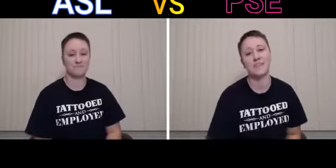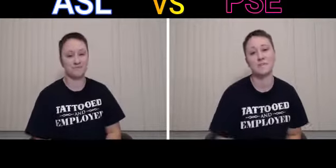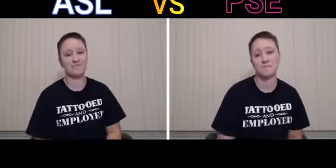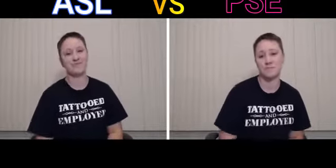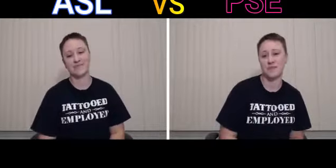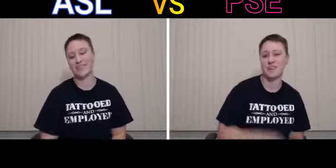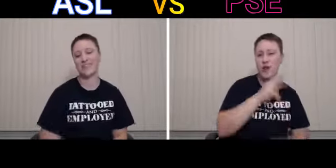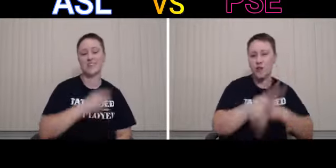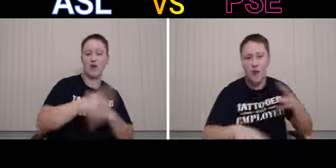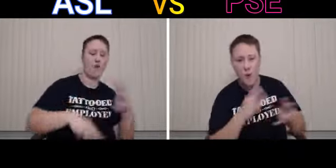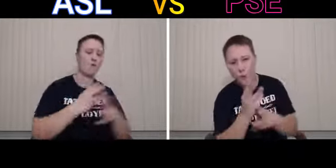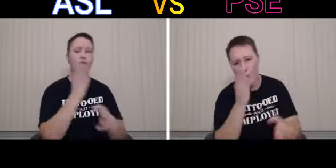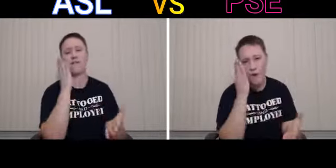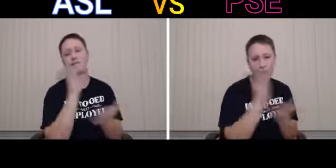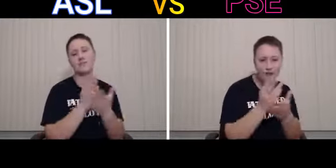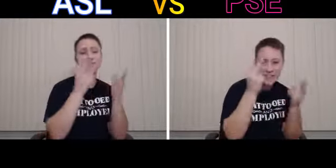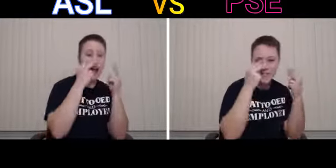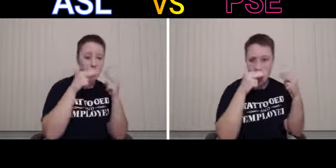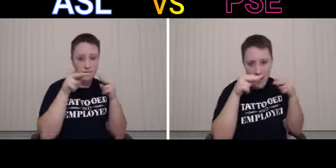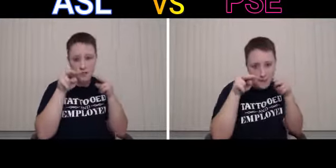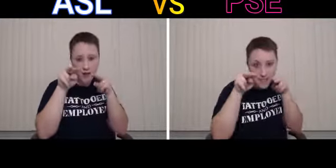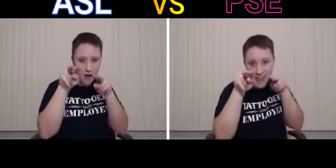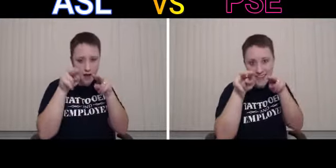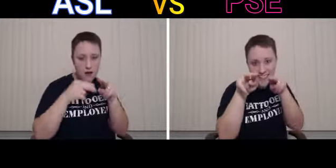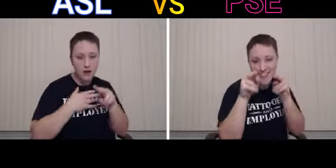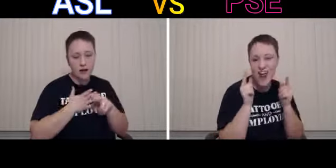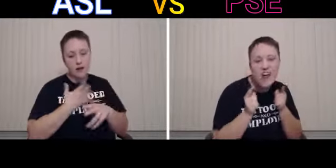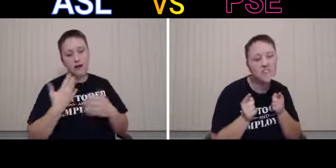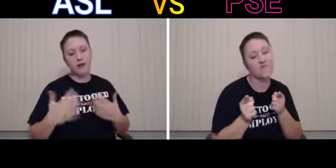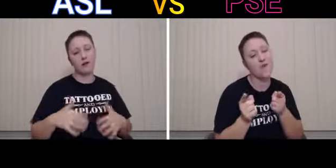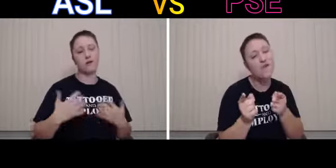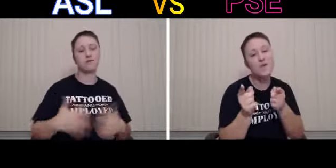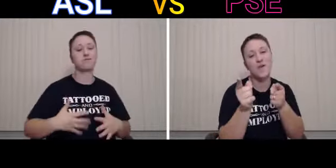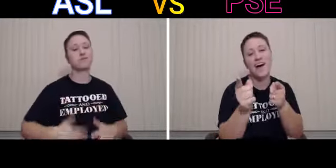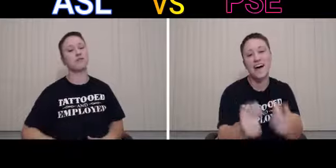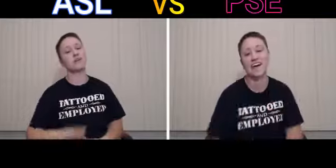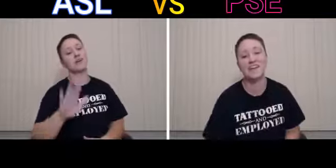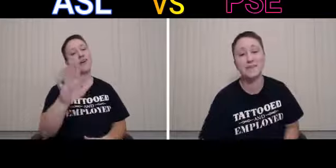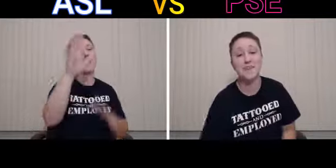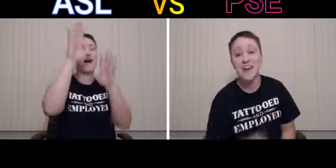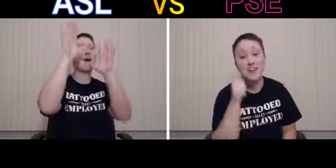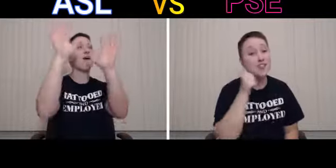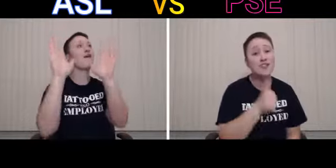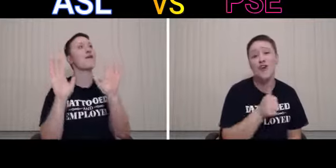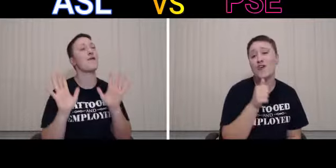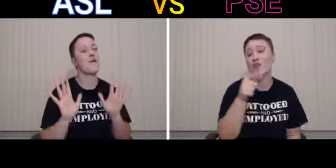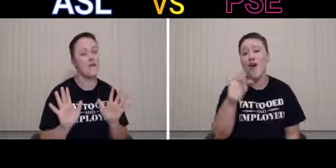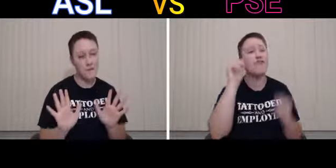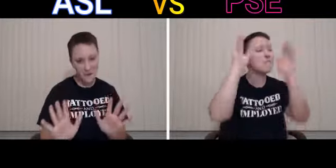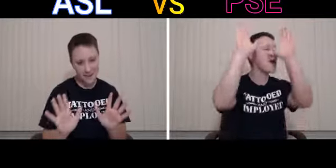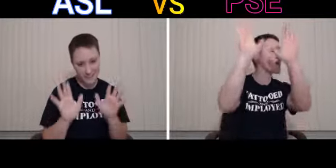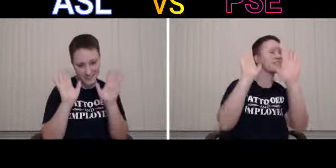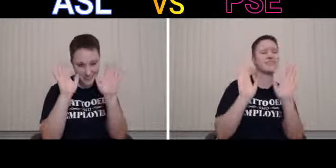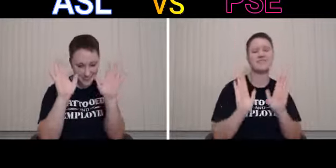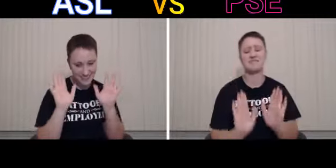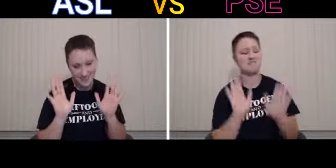The whole world stops and stares for a while Cause girl, you're amazing